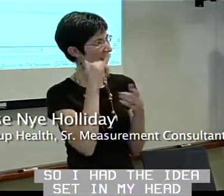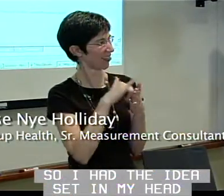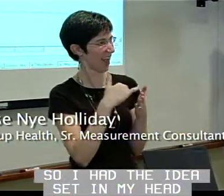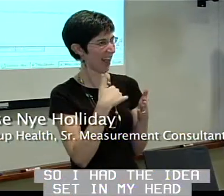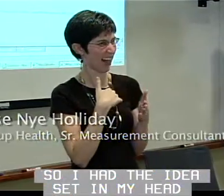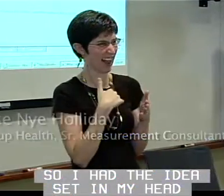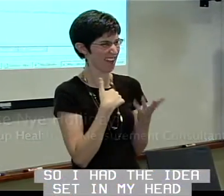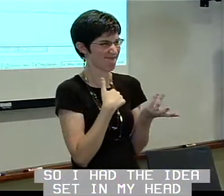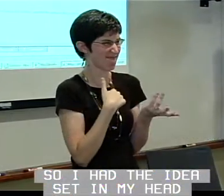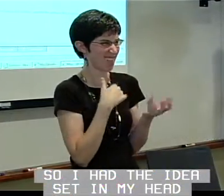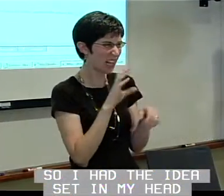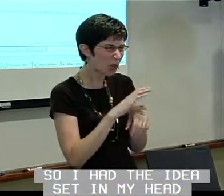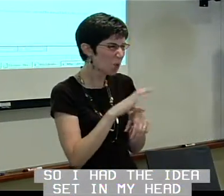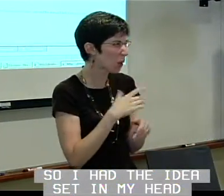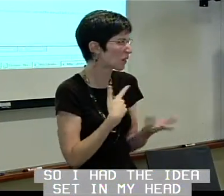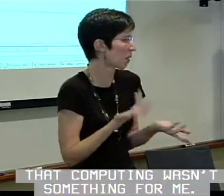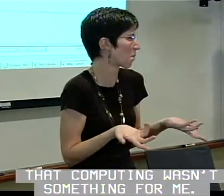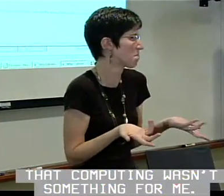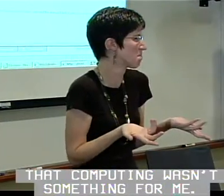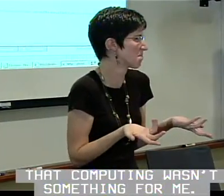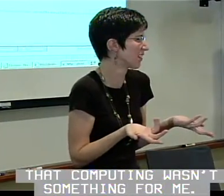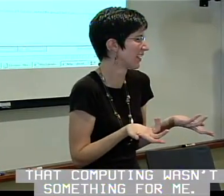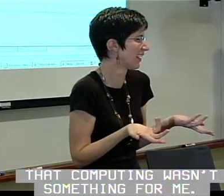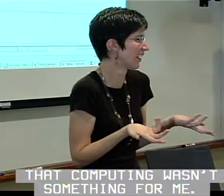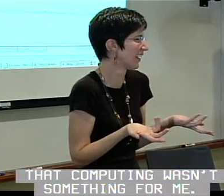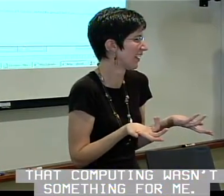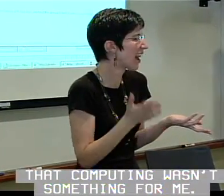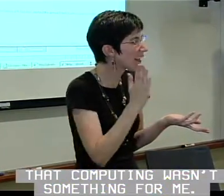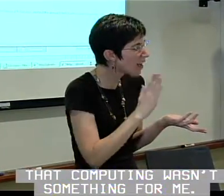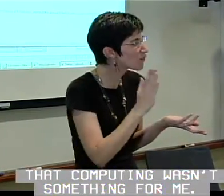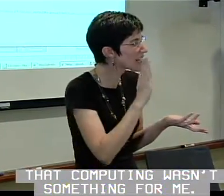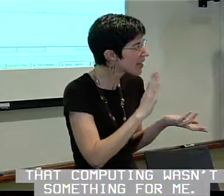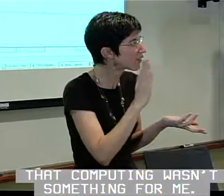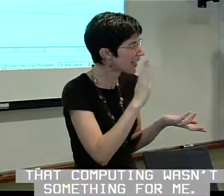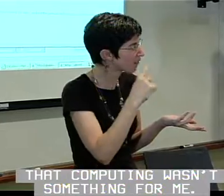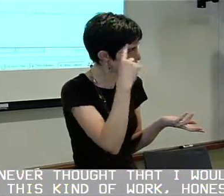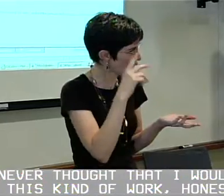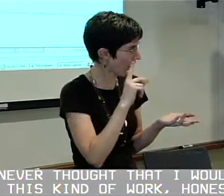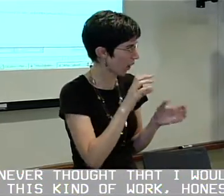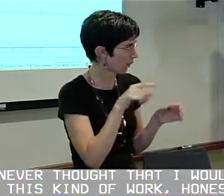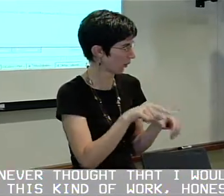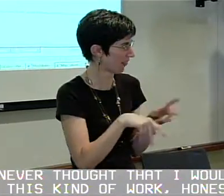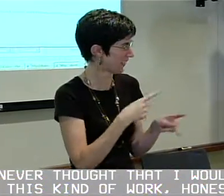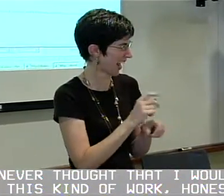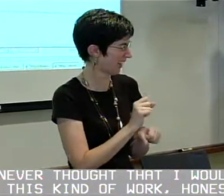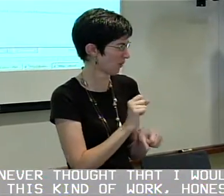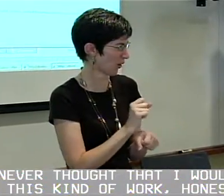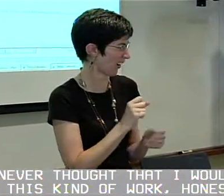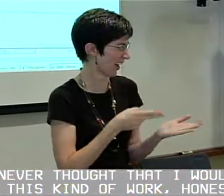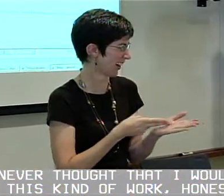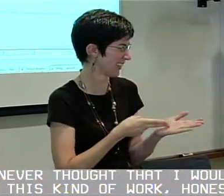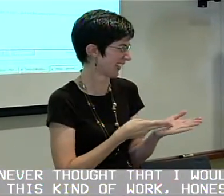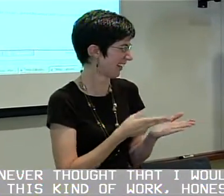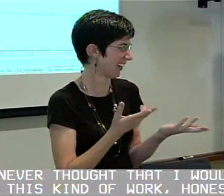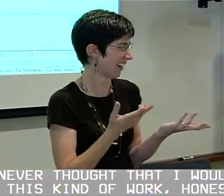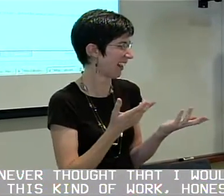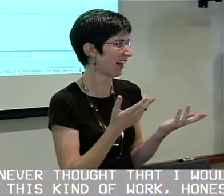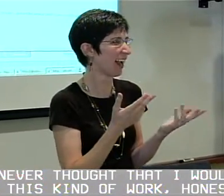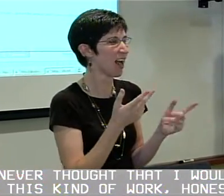So I had the idea set in my head that computing wasn't something for me. I never thought that I would be in this kind of